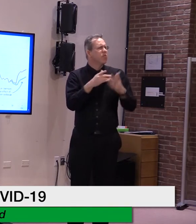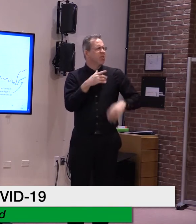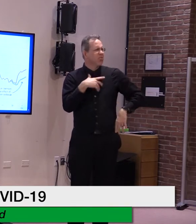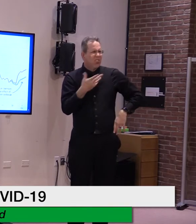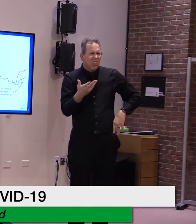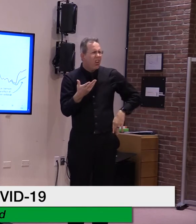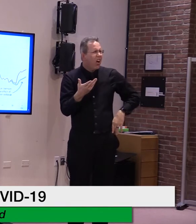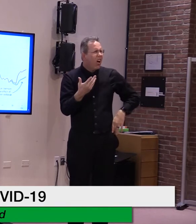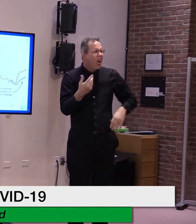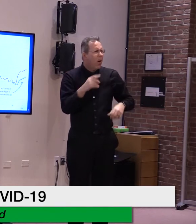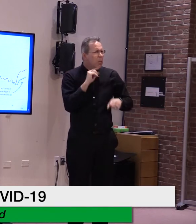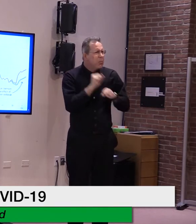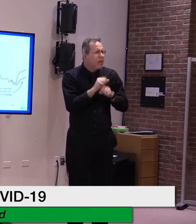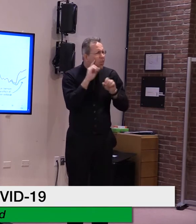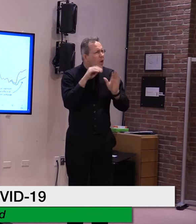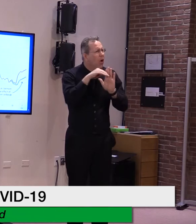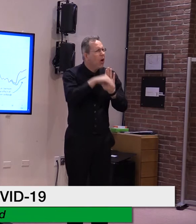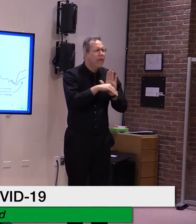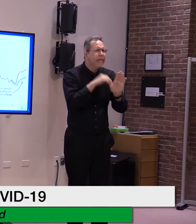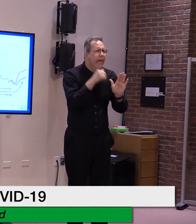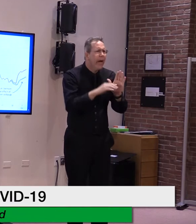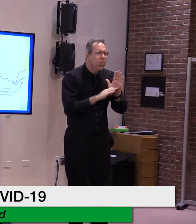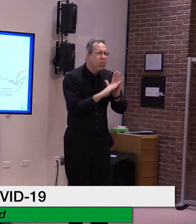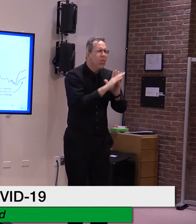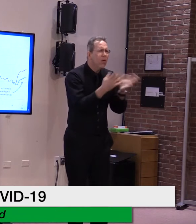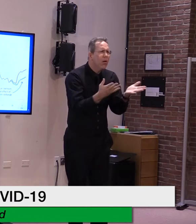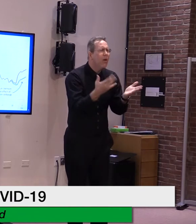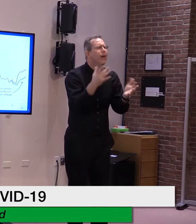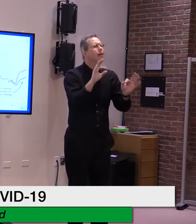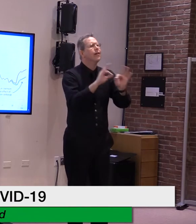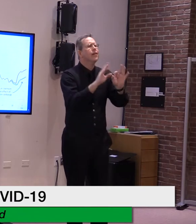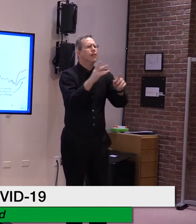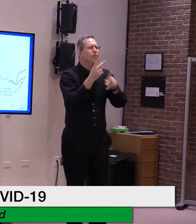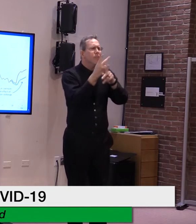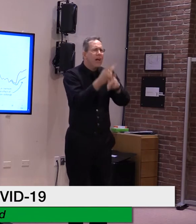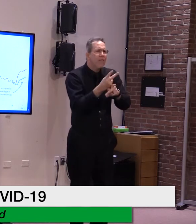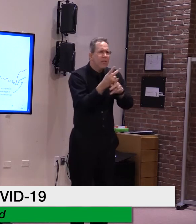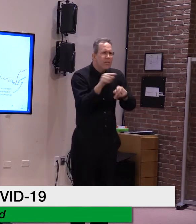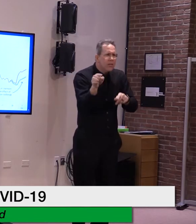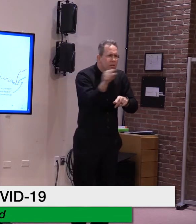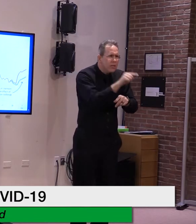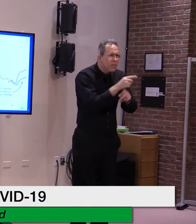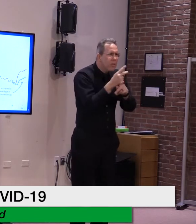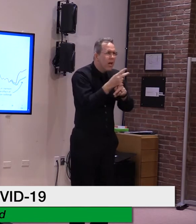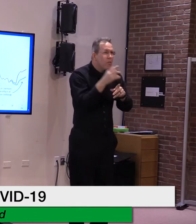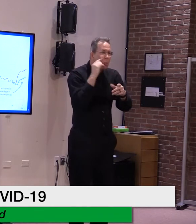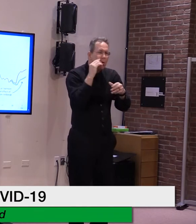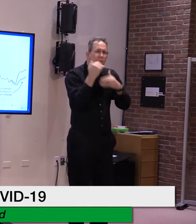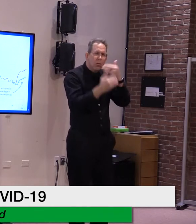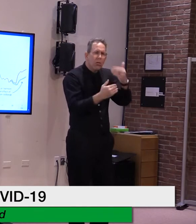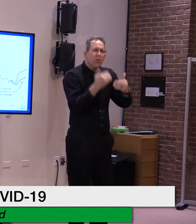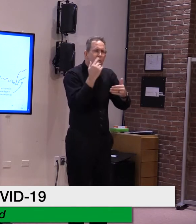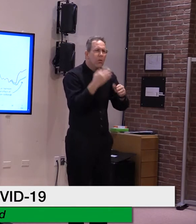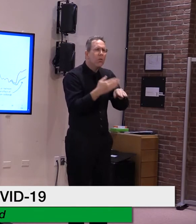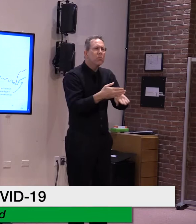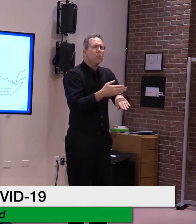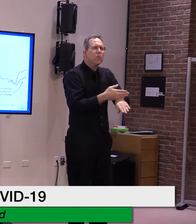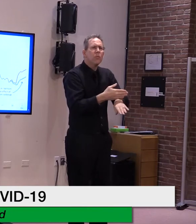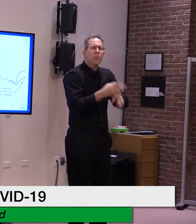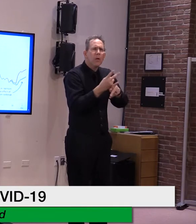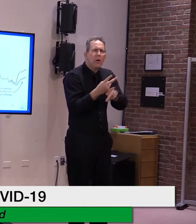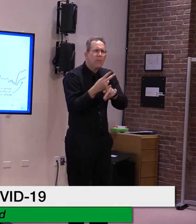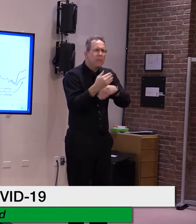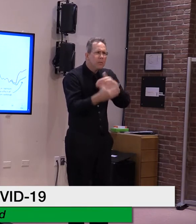look at our data reveals that we are making continued progress, and there are greater reasons for hope today than at any other